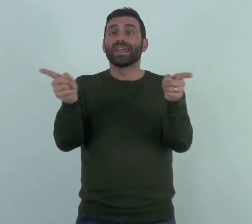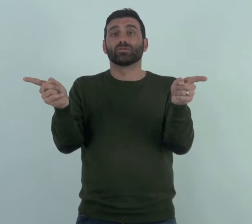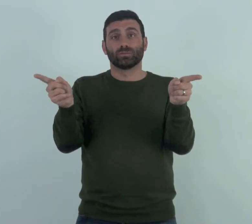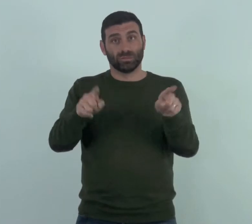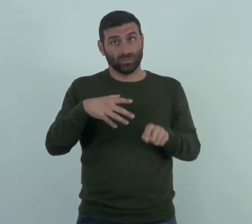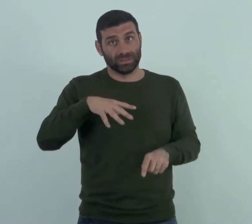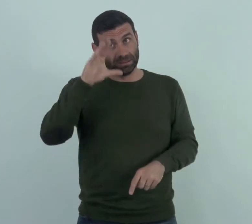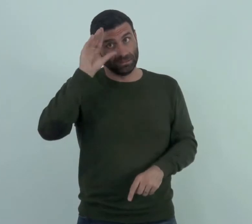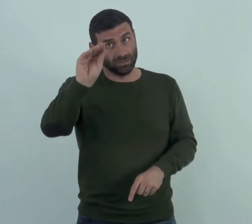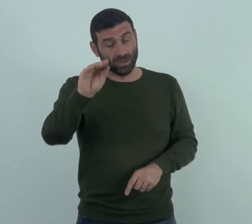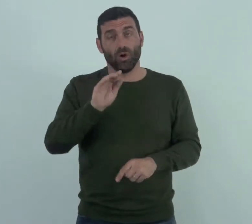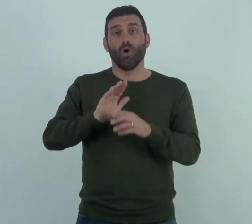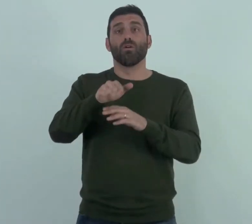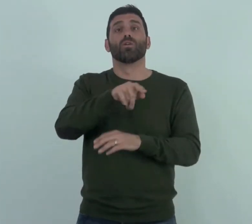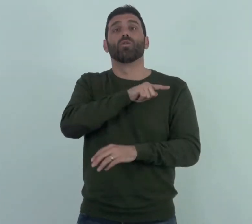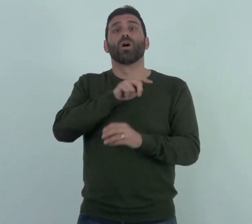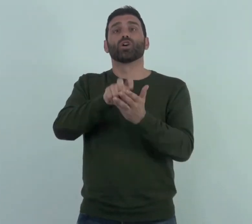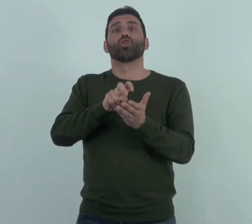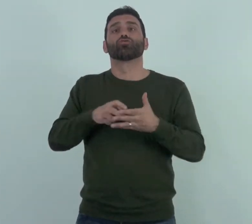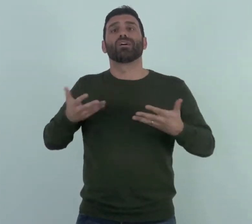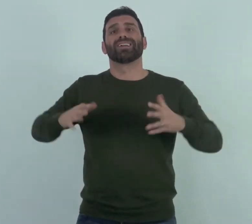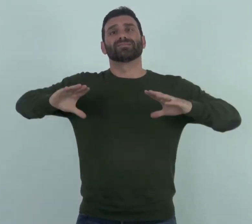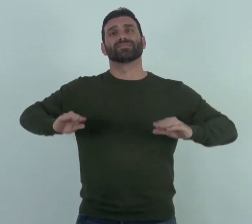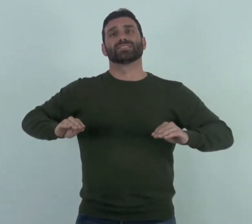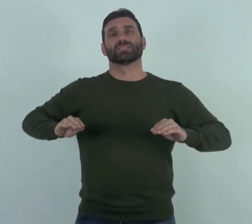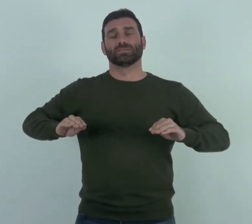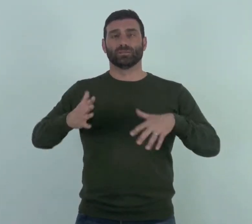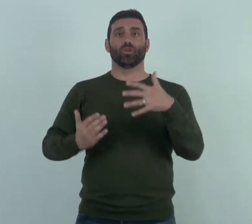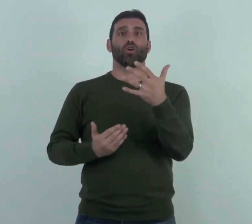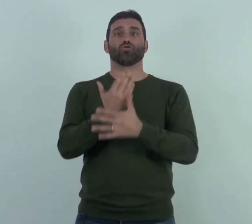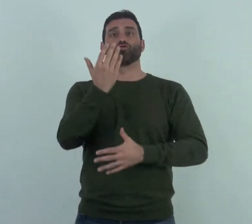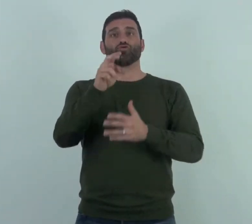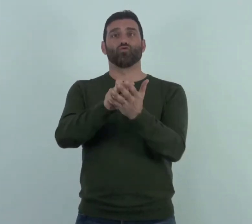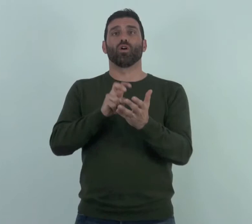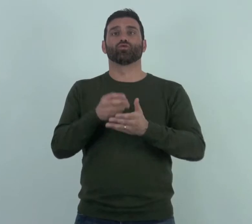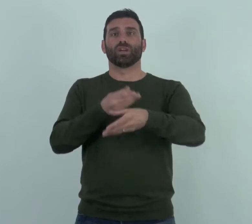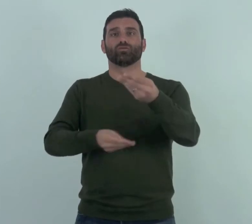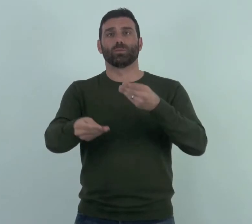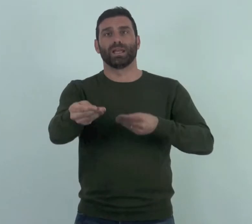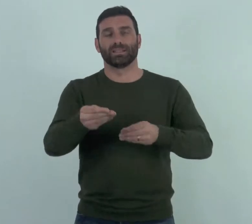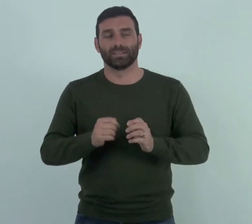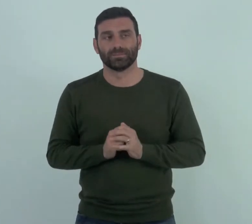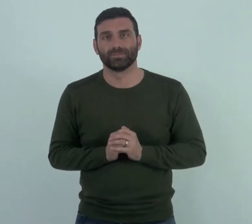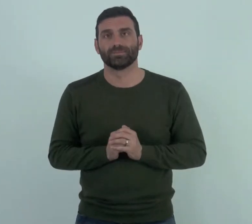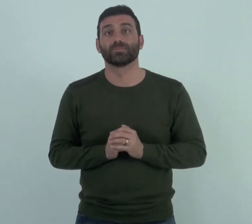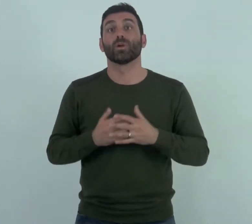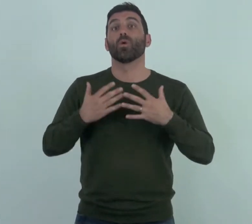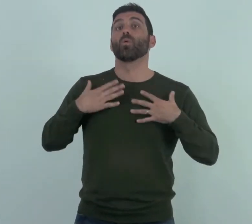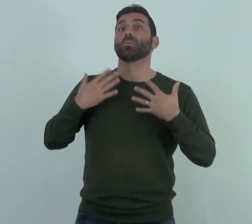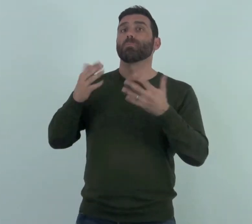We have to announce to you now that the contract in its current form is finishing and will be replaced by